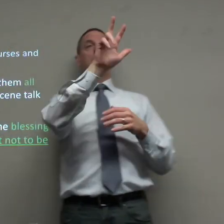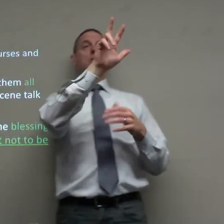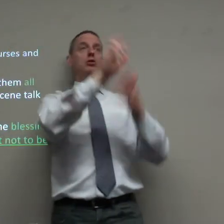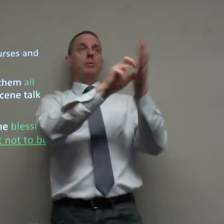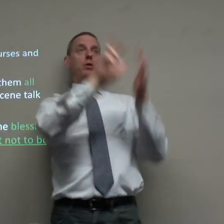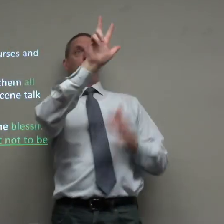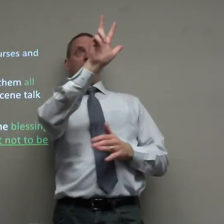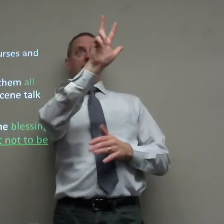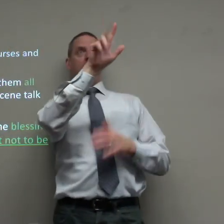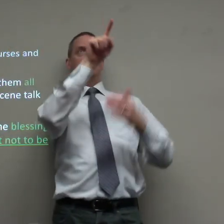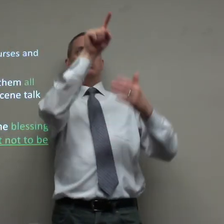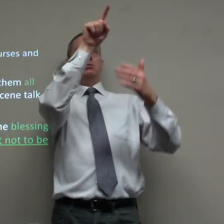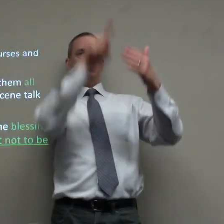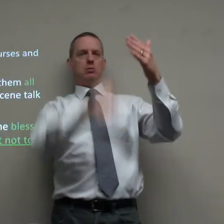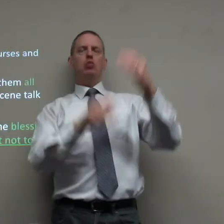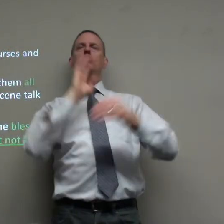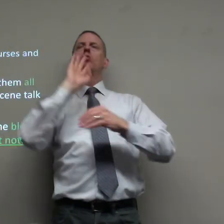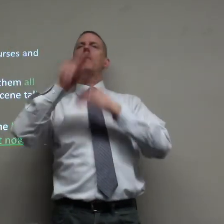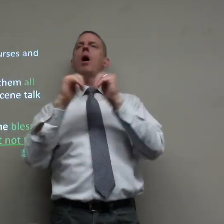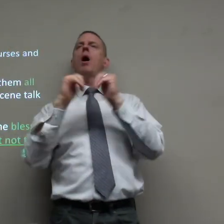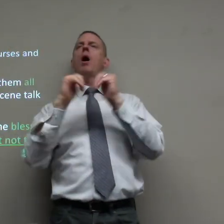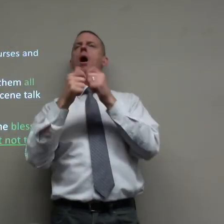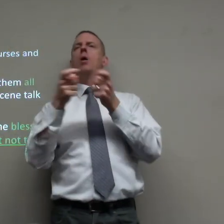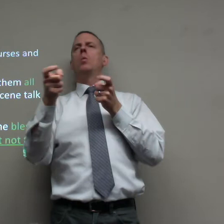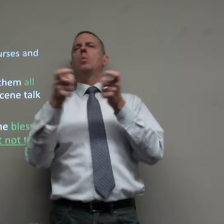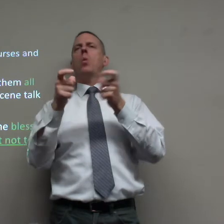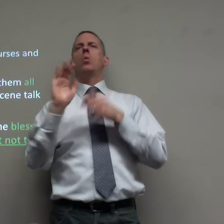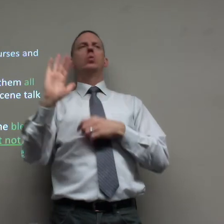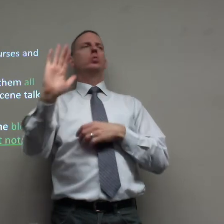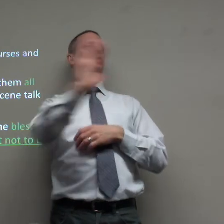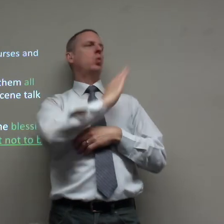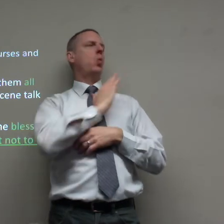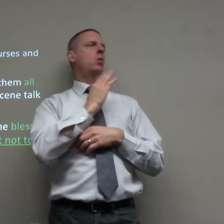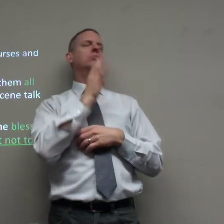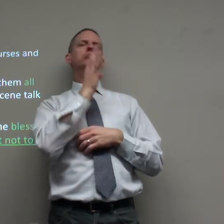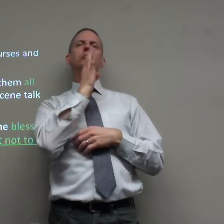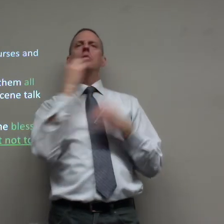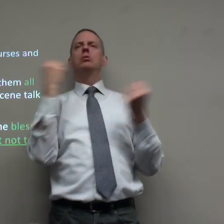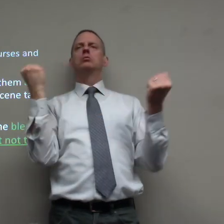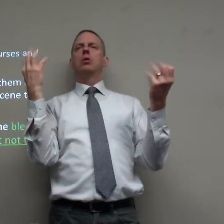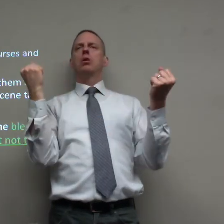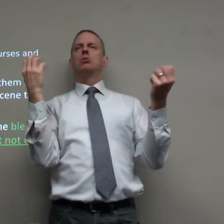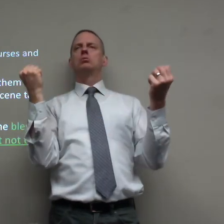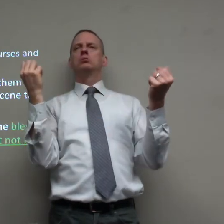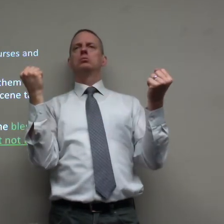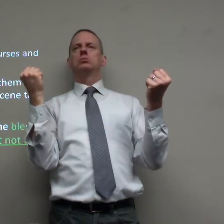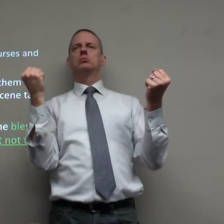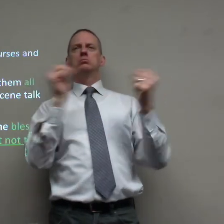in three verses it talks about control and controlling what we say